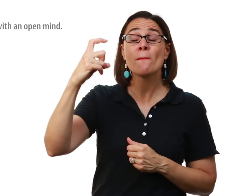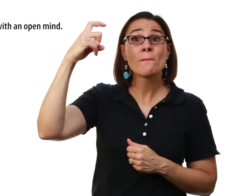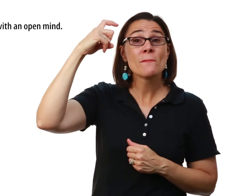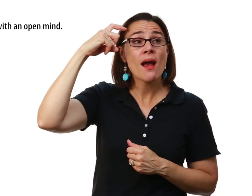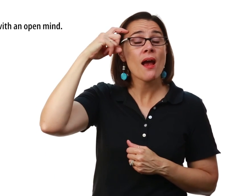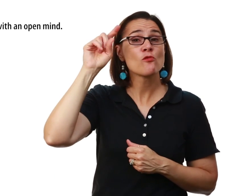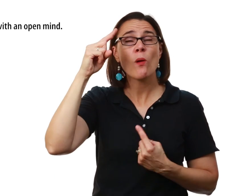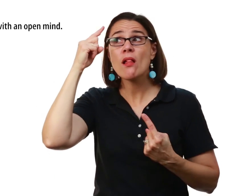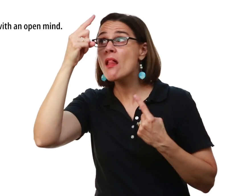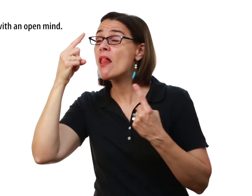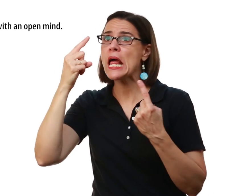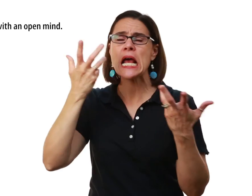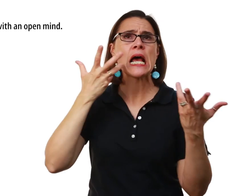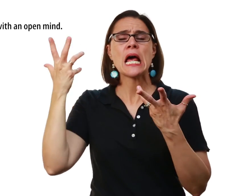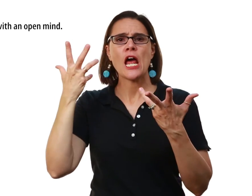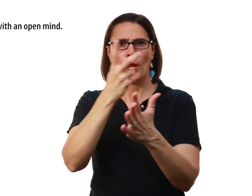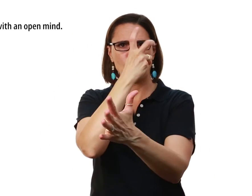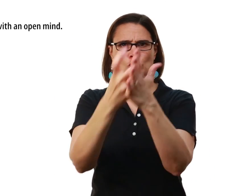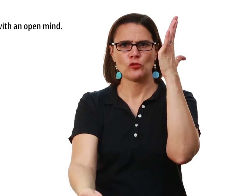Your mind And wondering Should be focusing On immersion